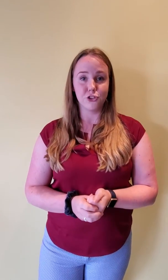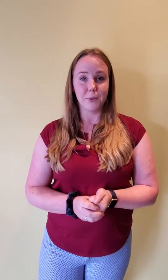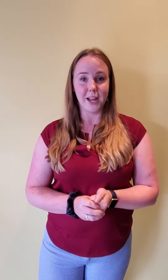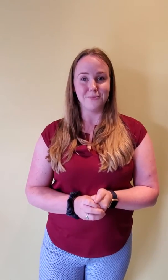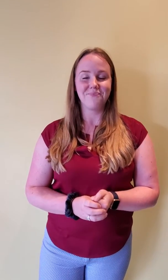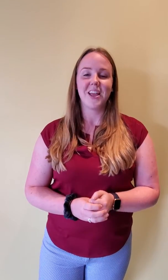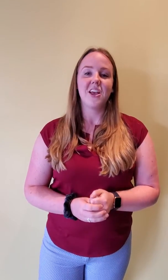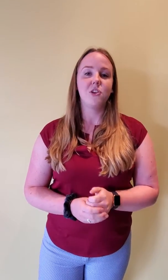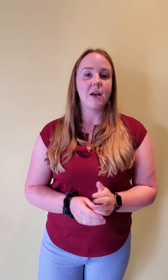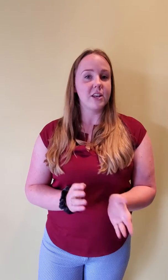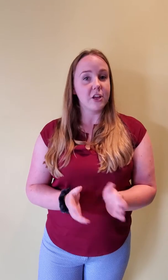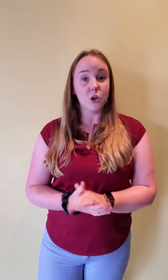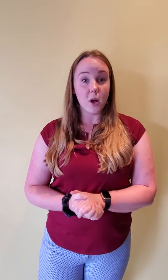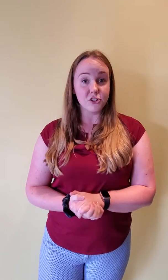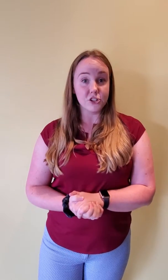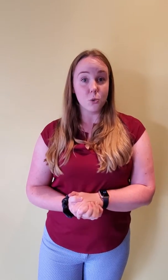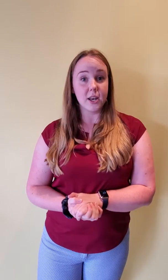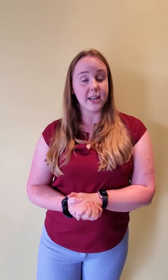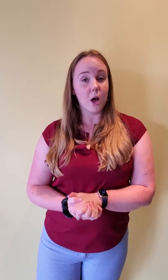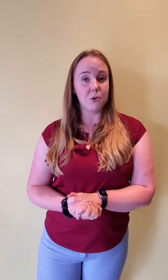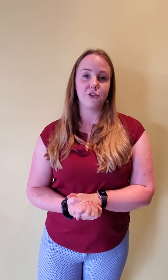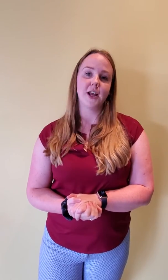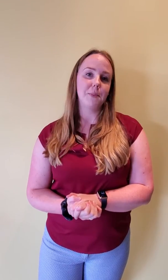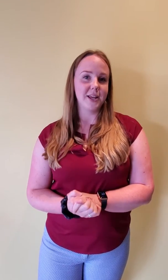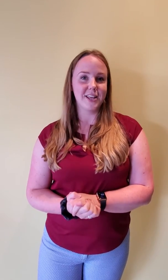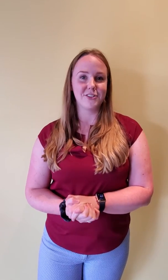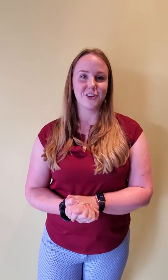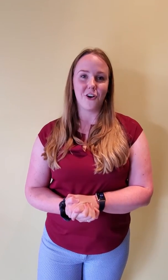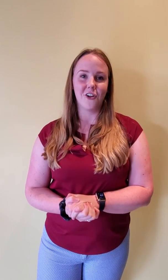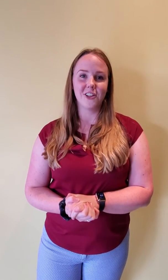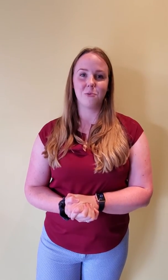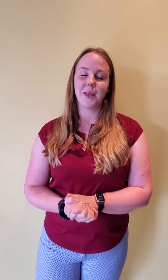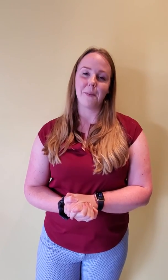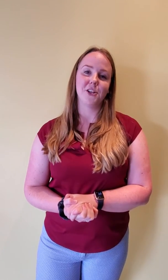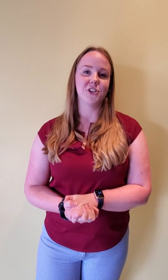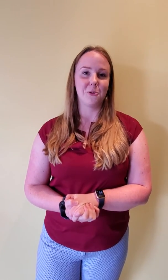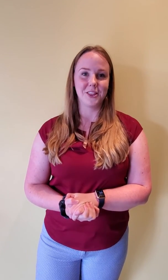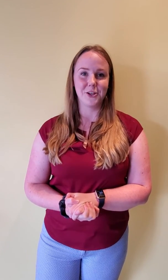your pain. If you have any other questions or want any help with your neck pain give us a call and we'll happy to chat with you.